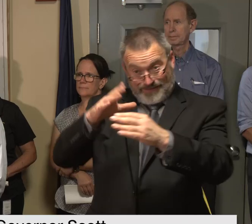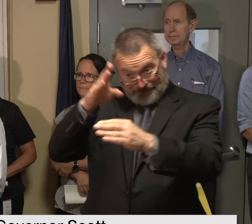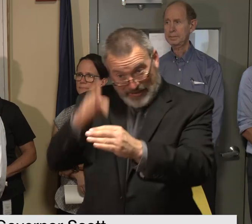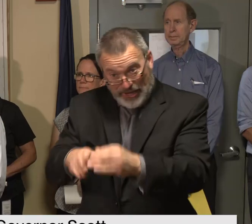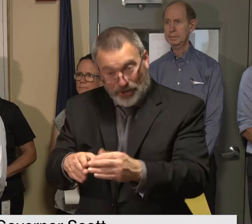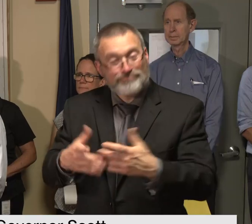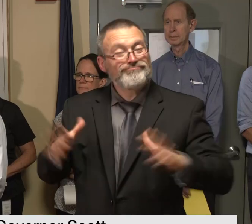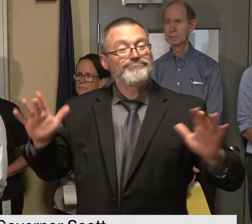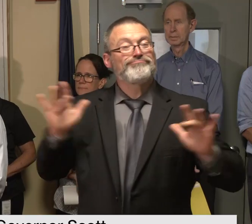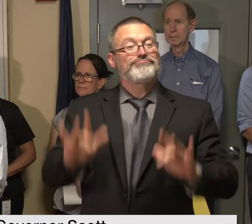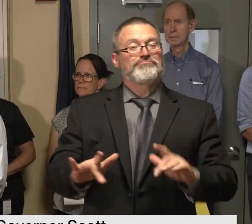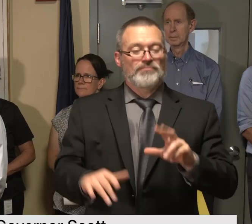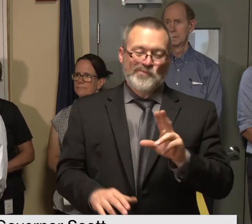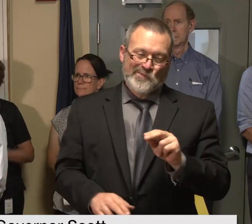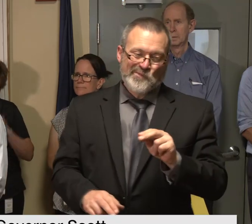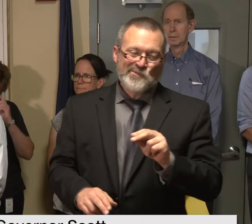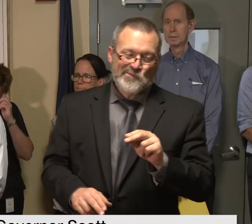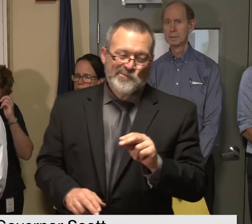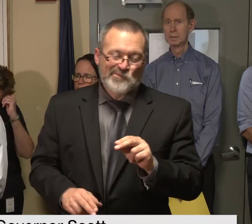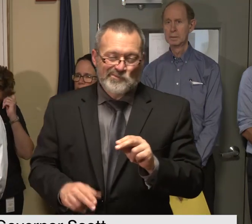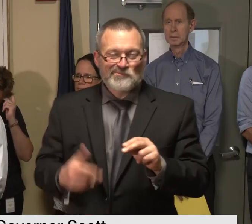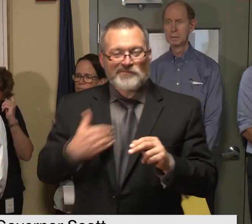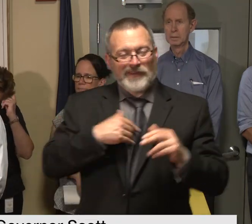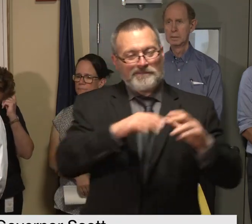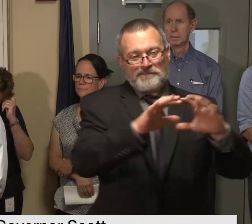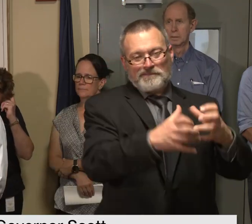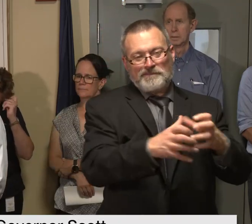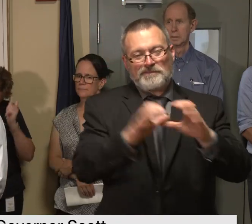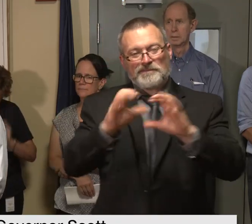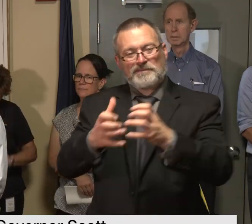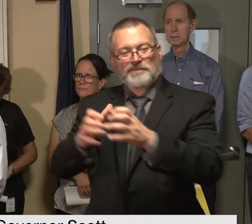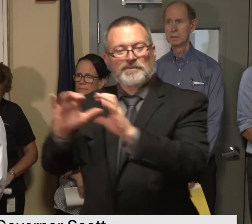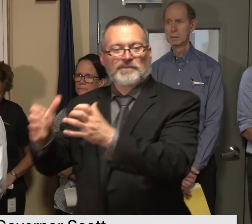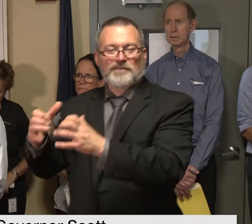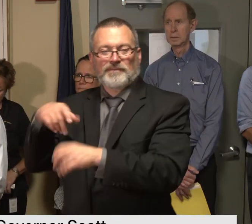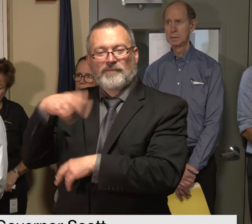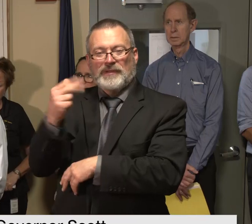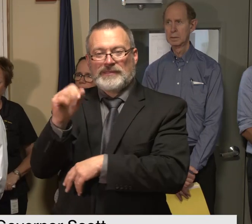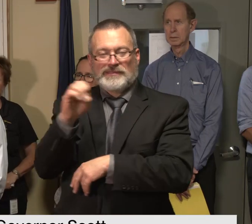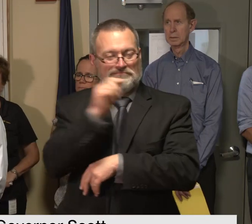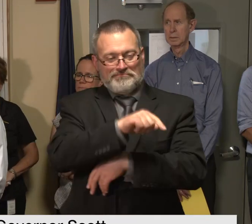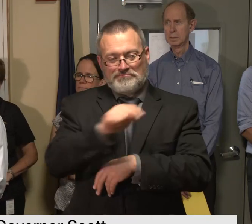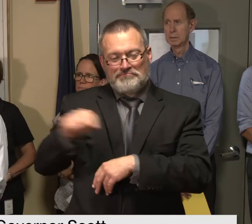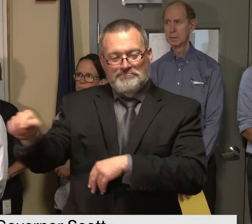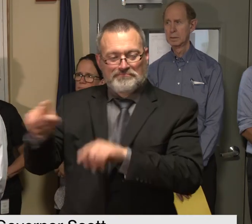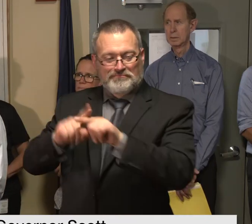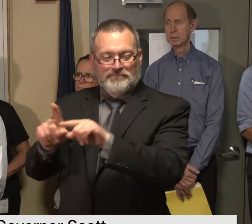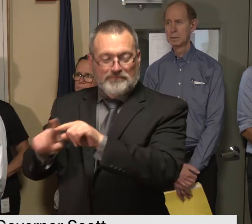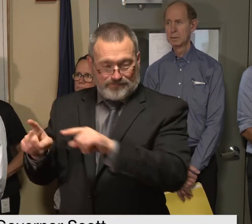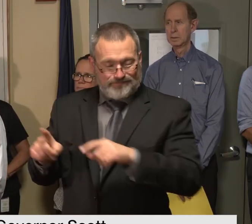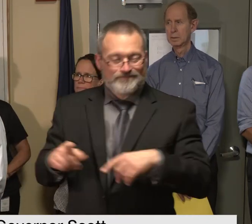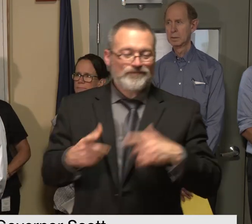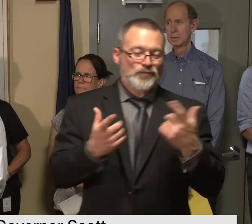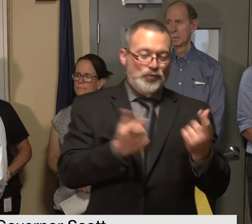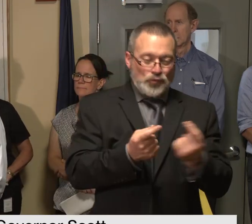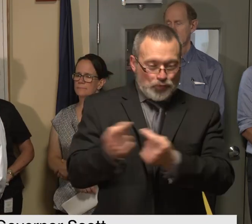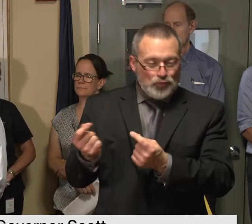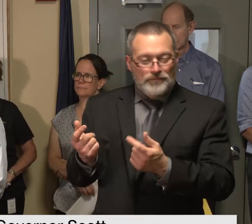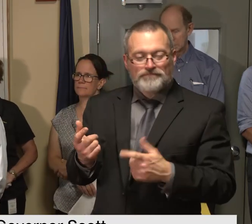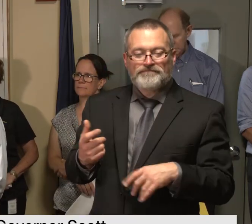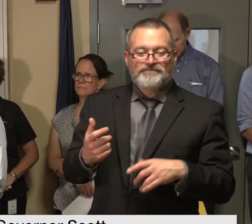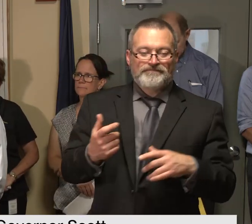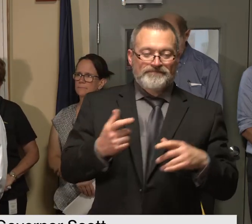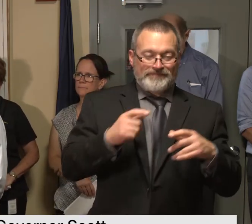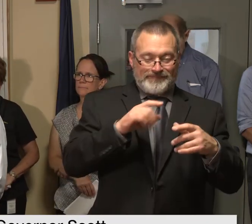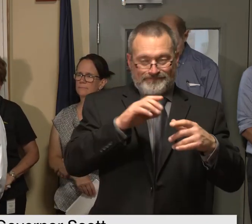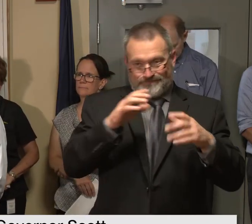be done in phases but there's again other opportunities with tiff districts and so forth and working with the uh the city council the